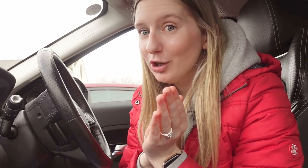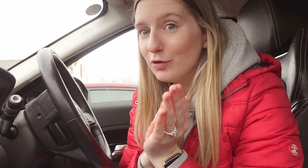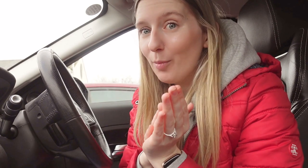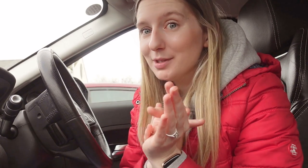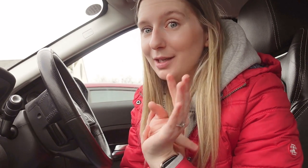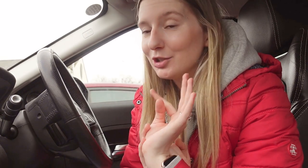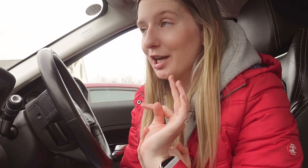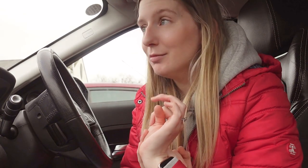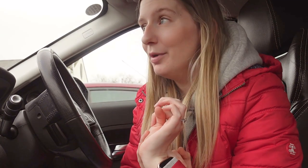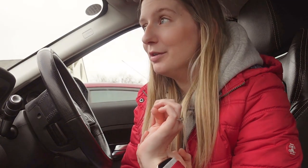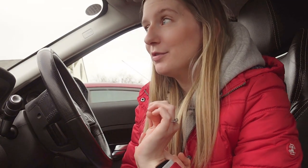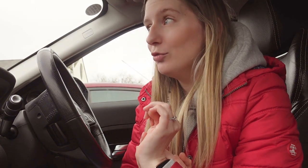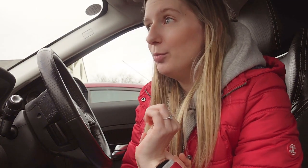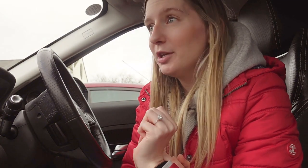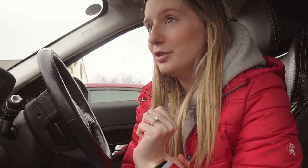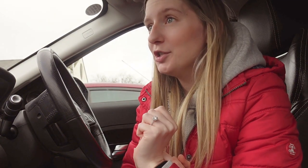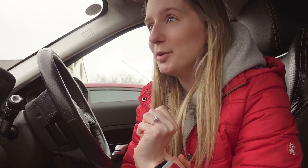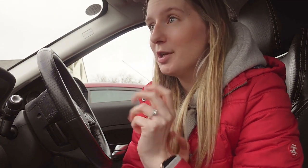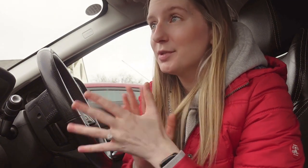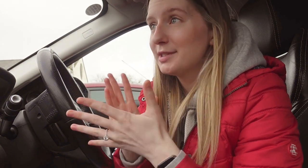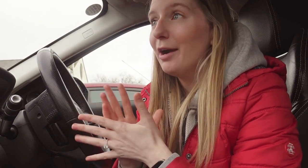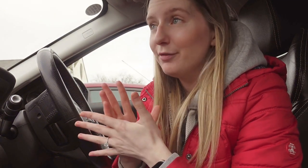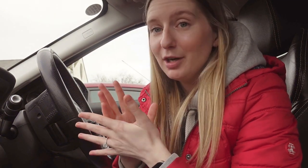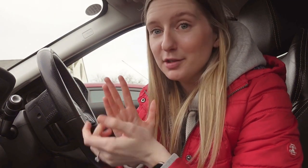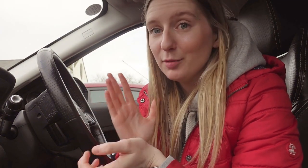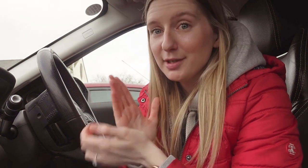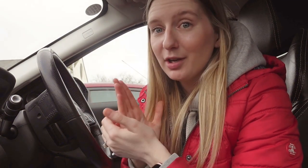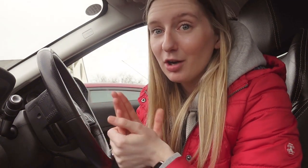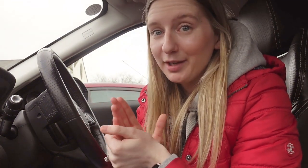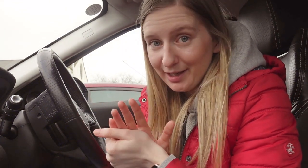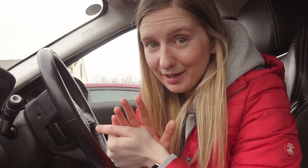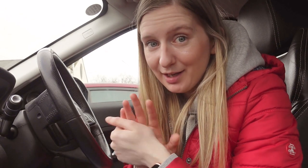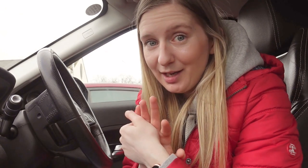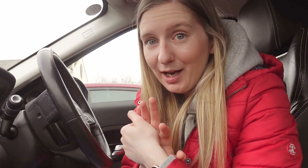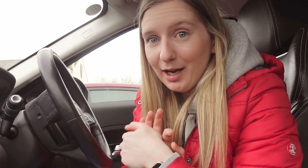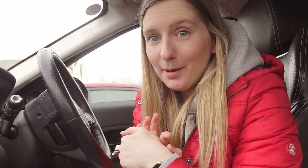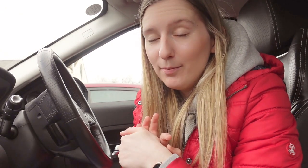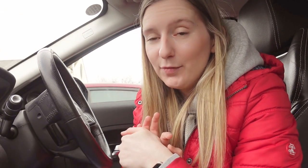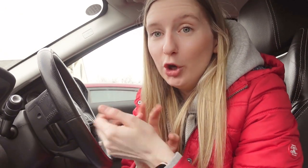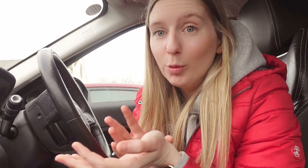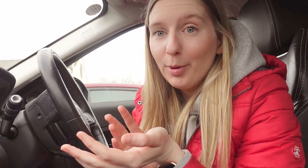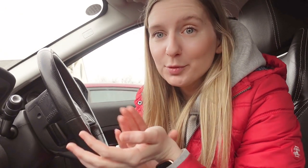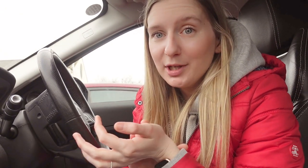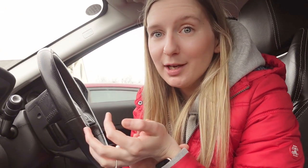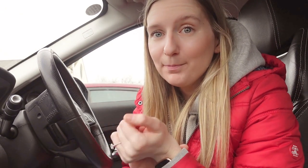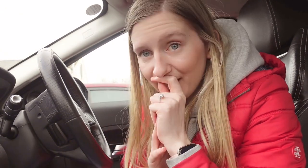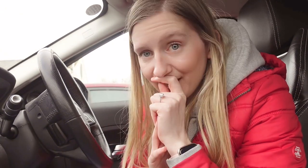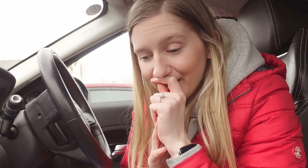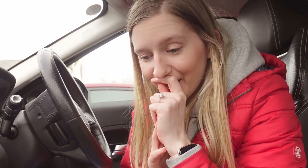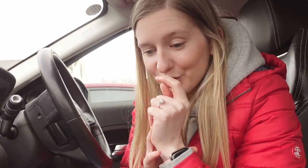overcompensating checking my mirrors for pedestrians because I'm terrified there's gonna be something I can't hear that a normal person would hear and I just